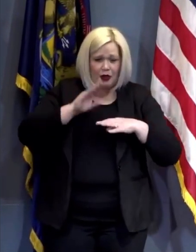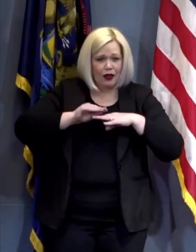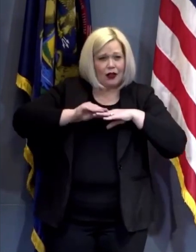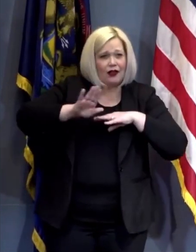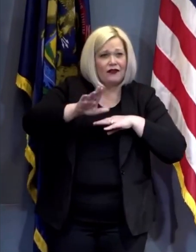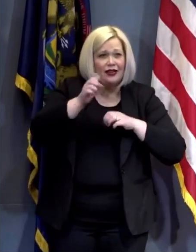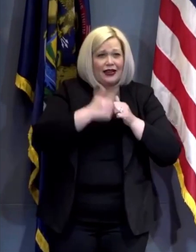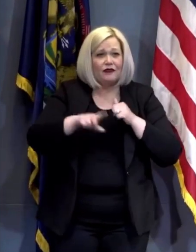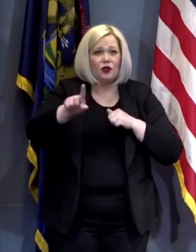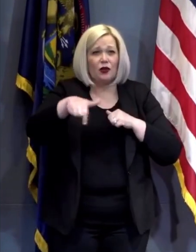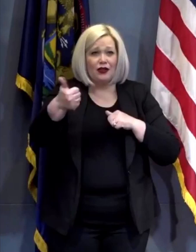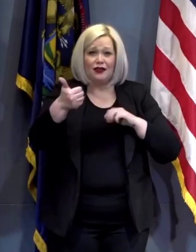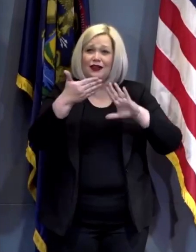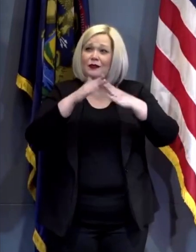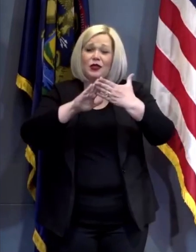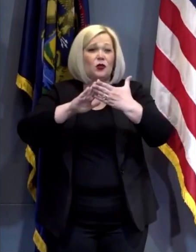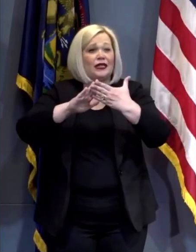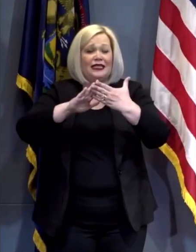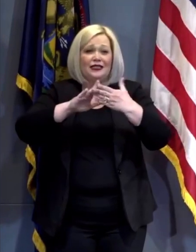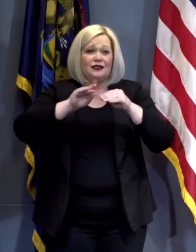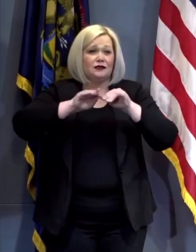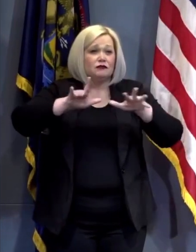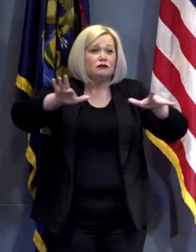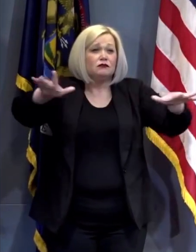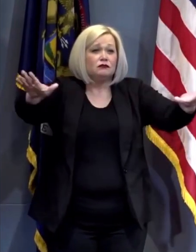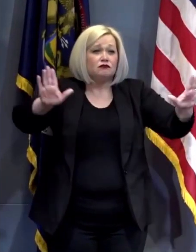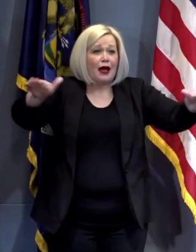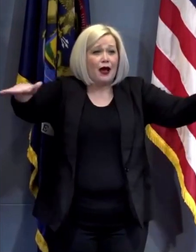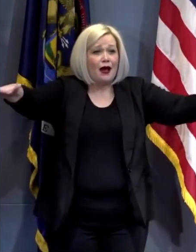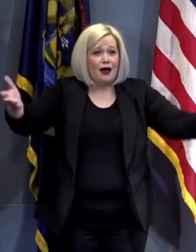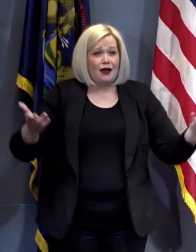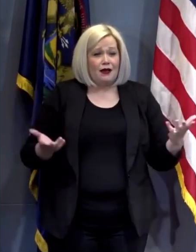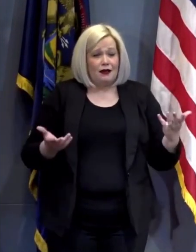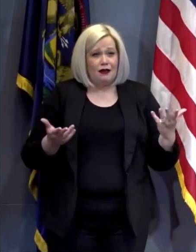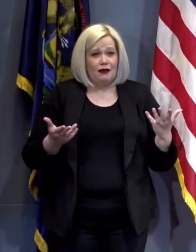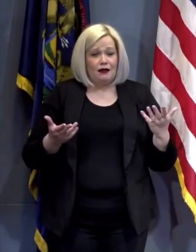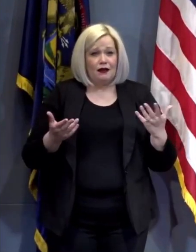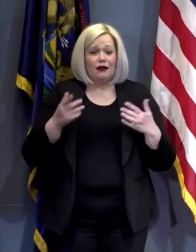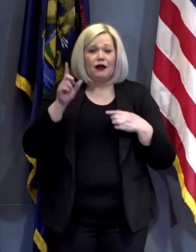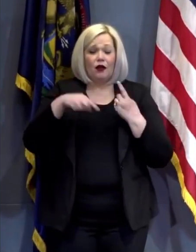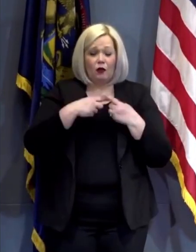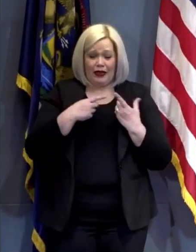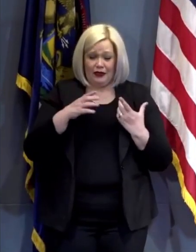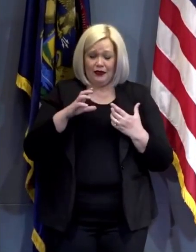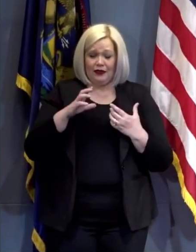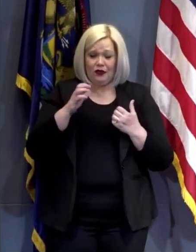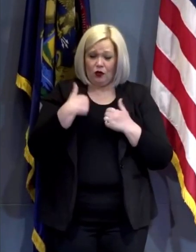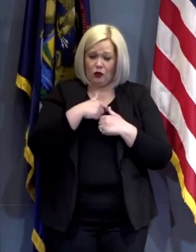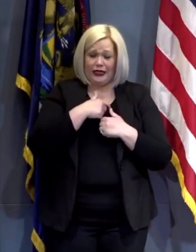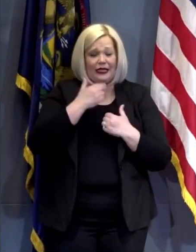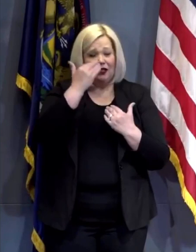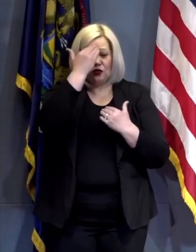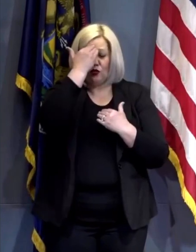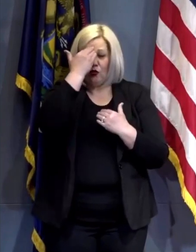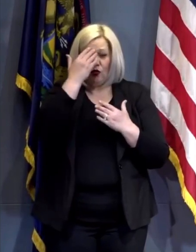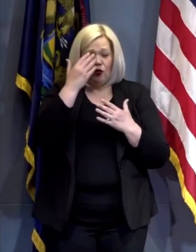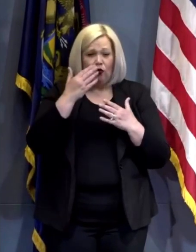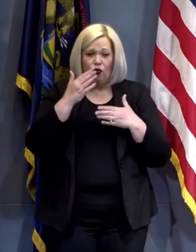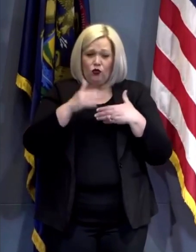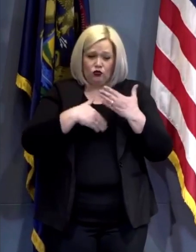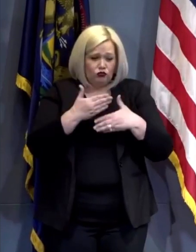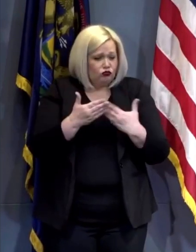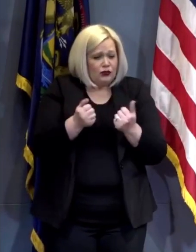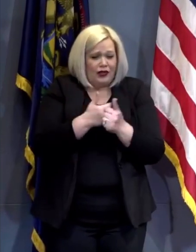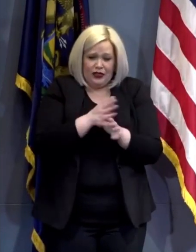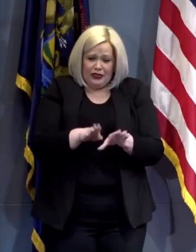they have an impact on our community's collective health and well-being once we get to the other side of this I think we're going to be more mindful of how we treat and